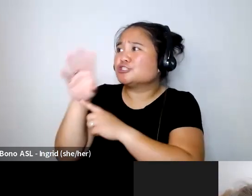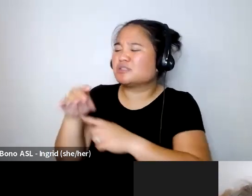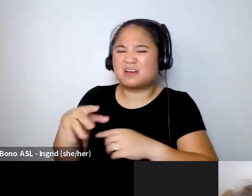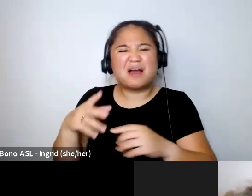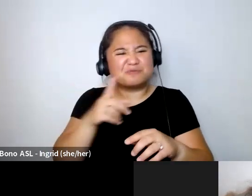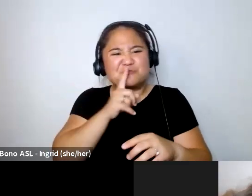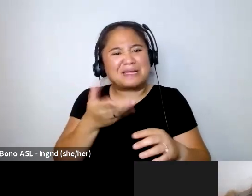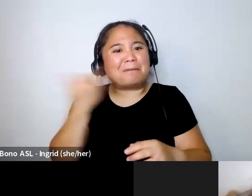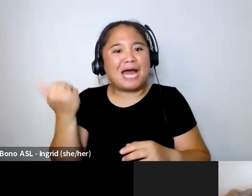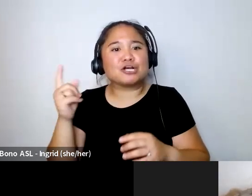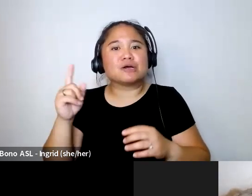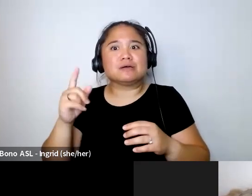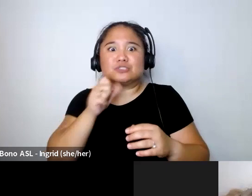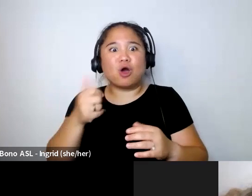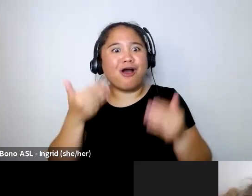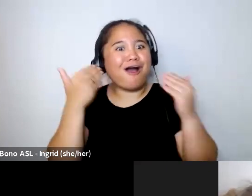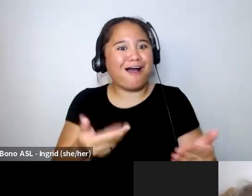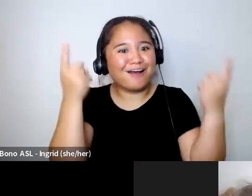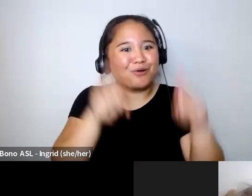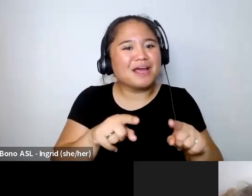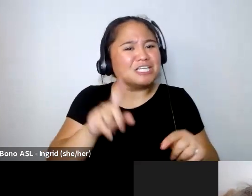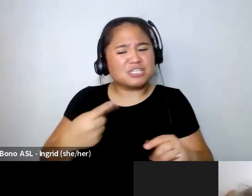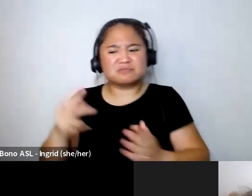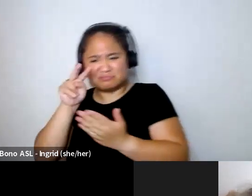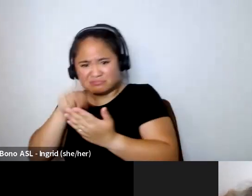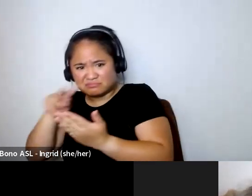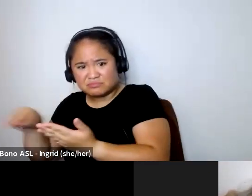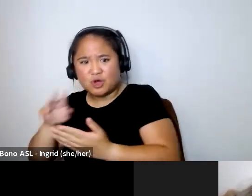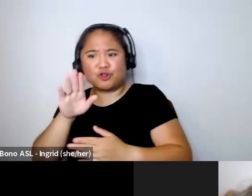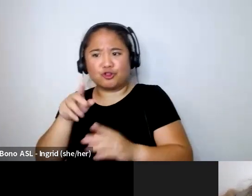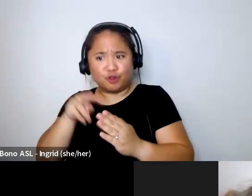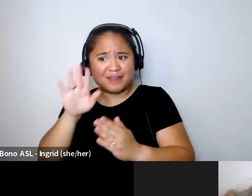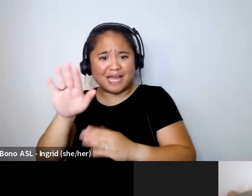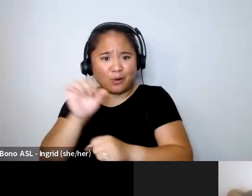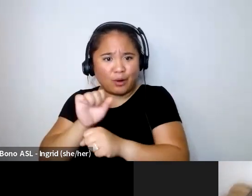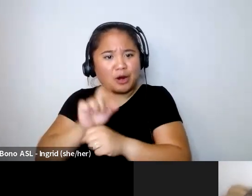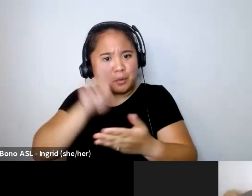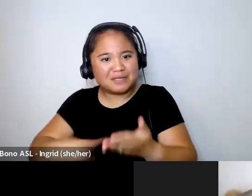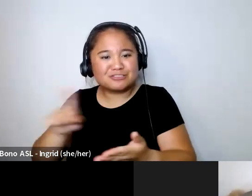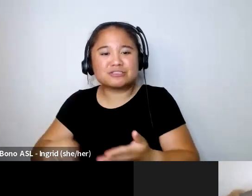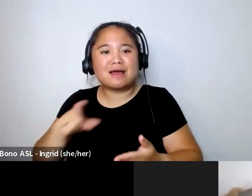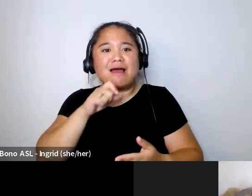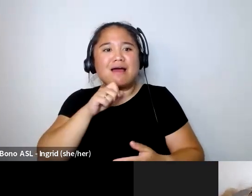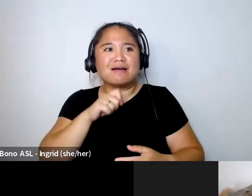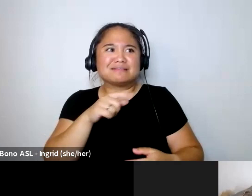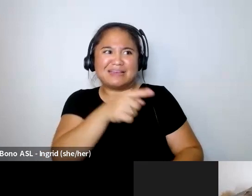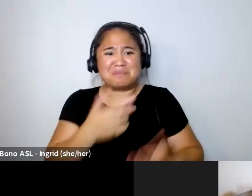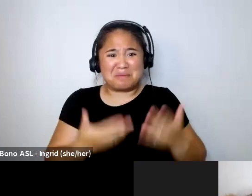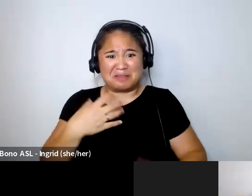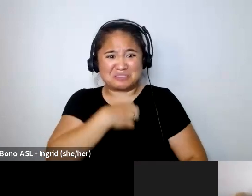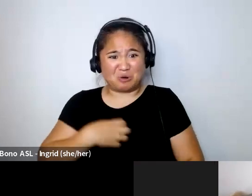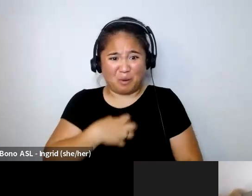their work you know don't fall for flattery just in order to you know be with some gross person who just